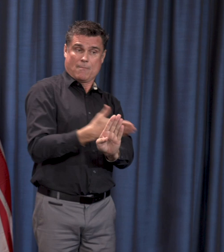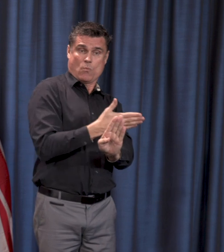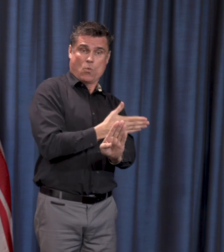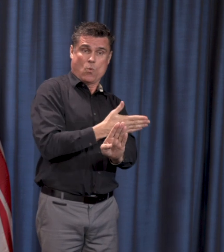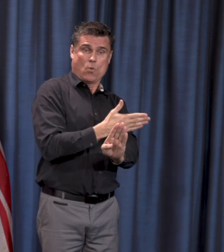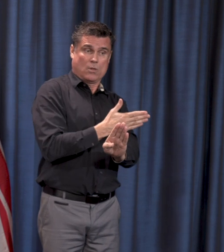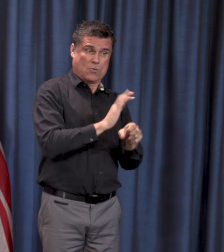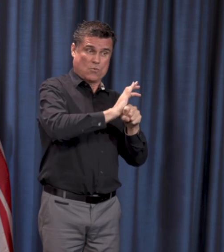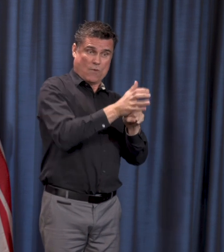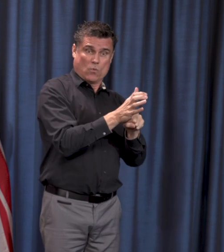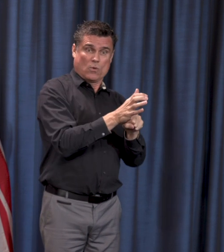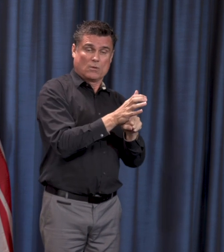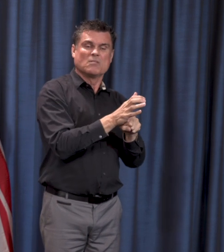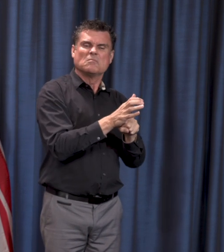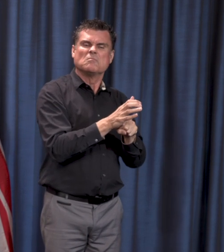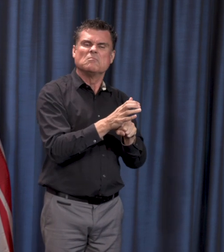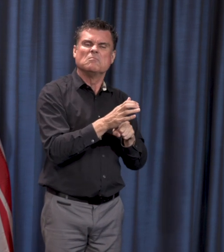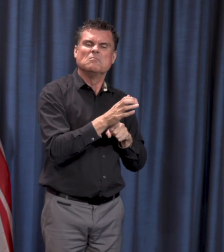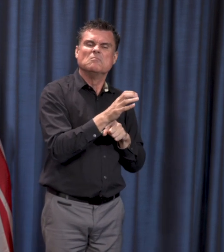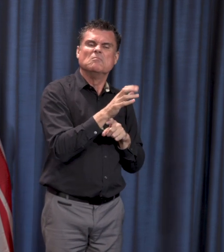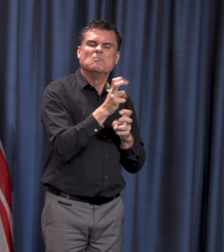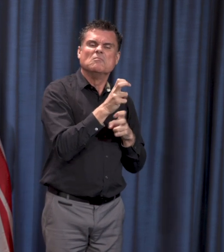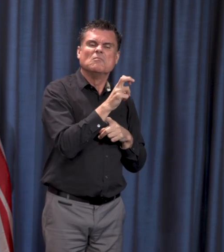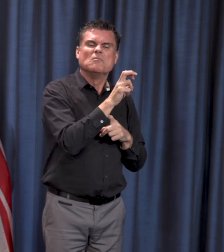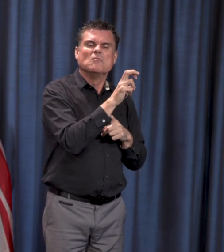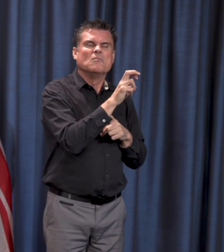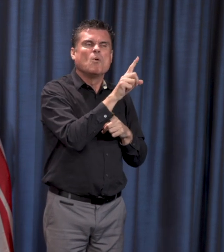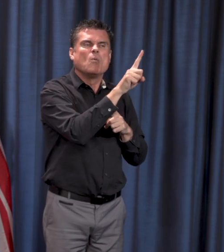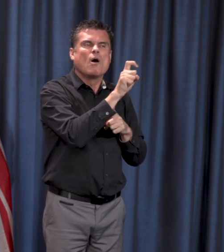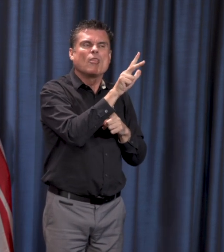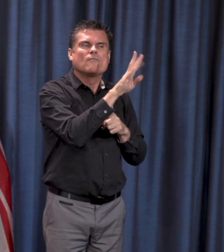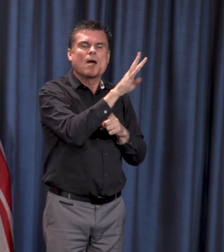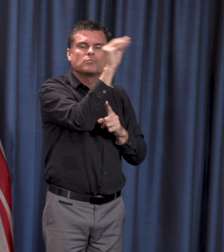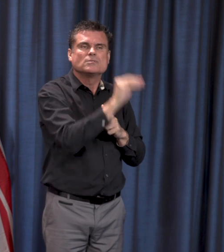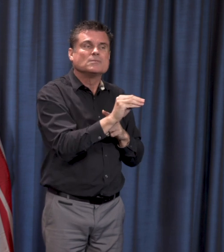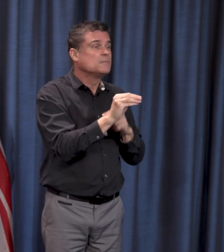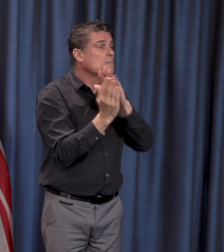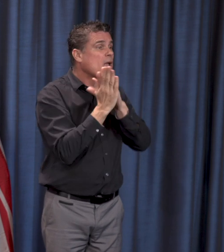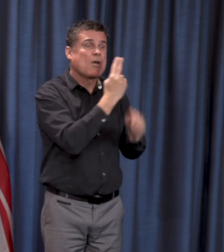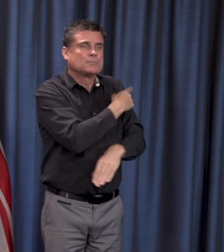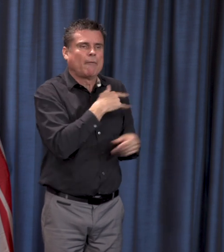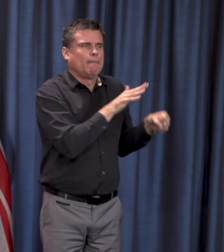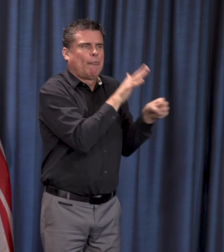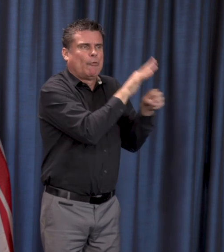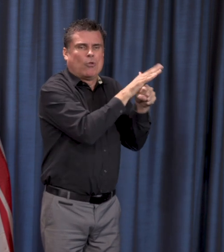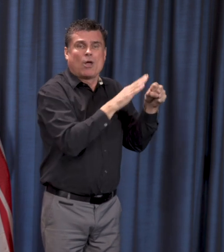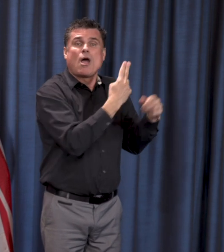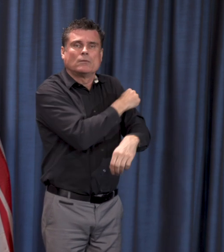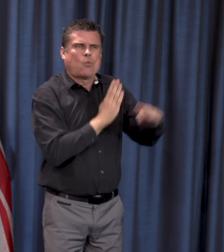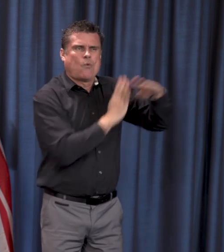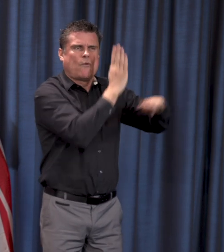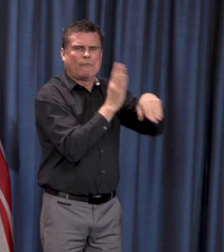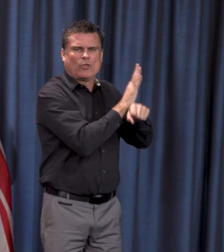our bed capacity would be at 103.5%. It's currently across the system as of yesterday at 4